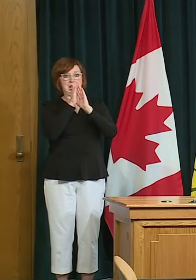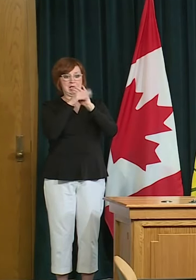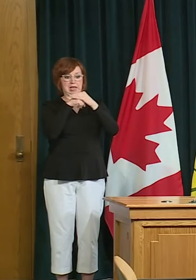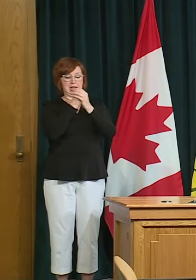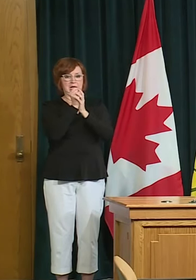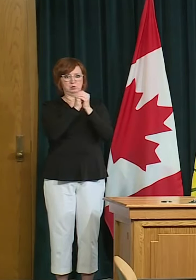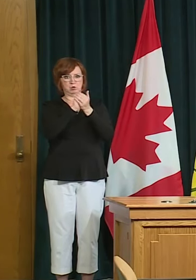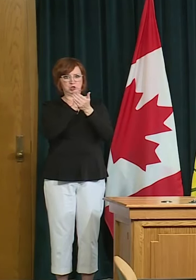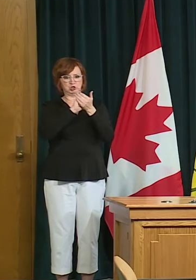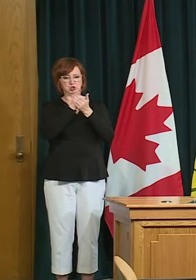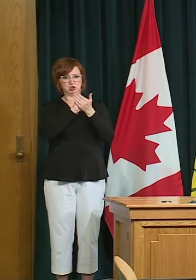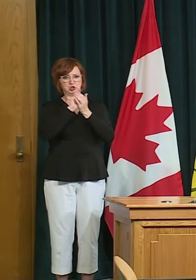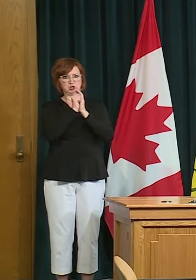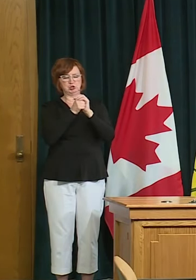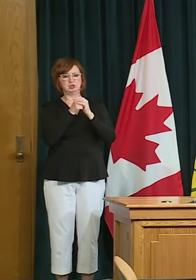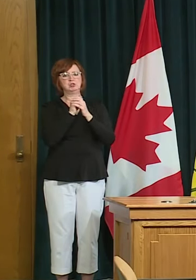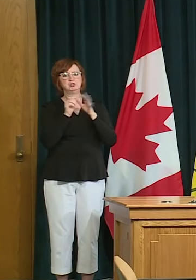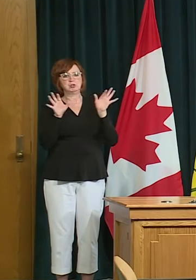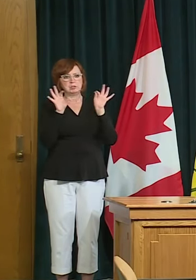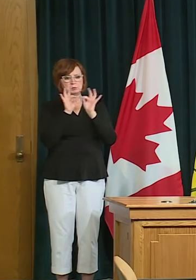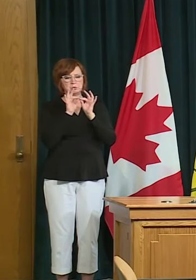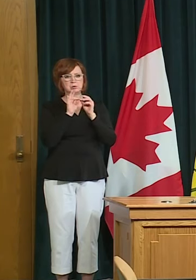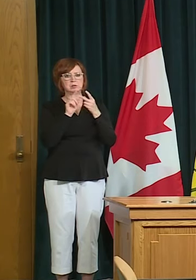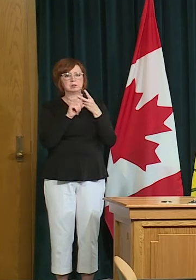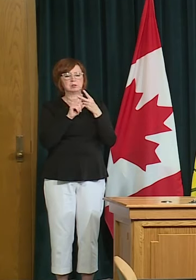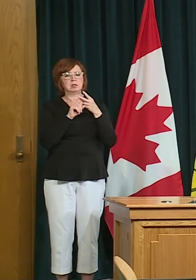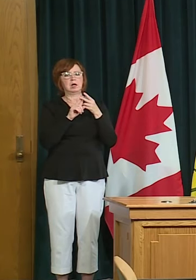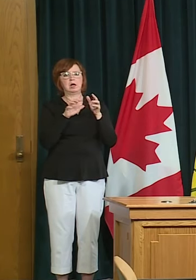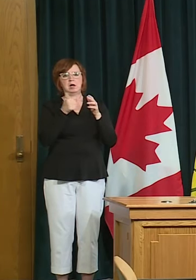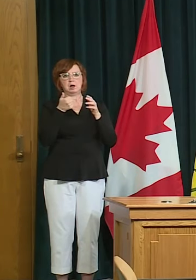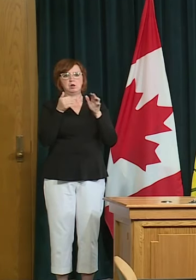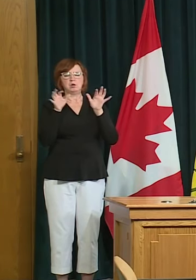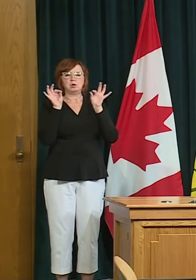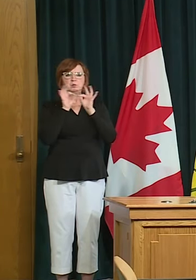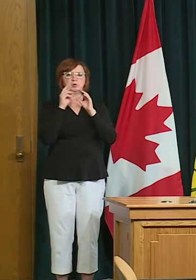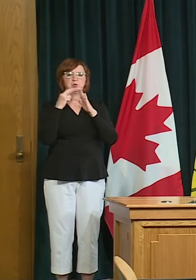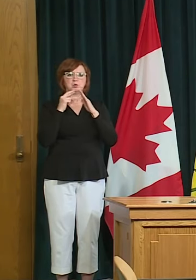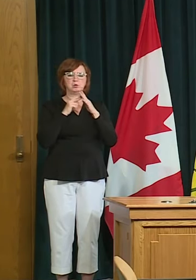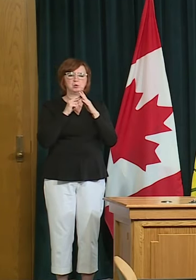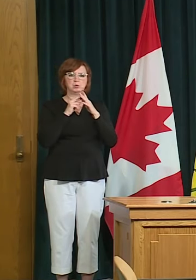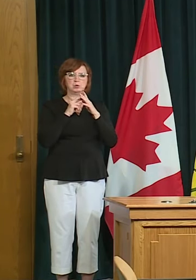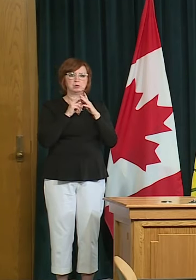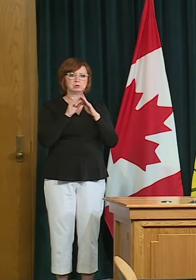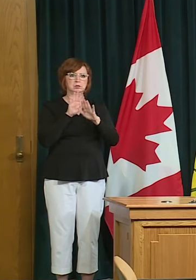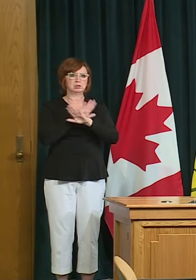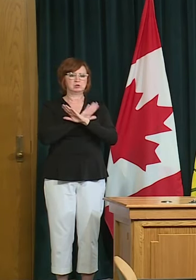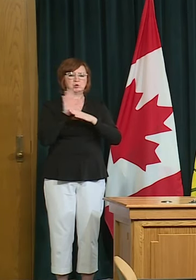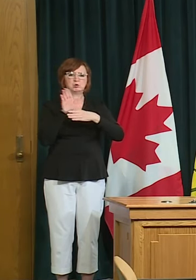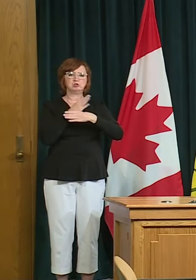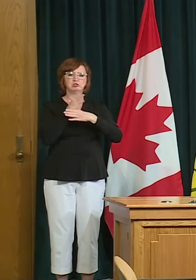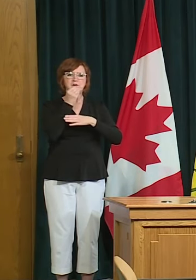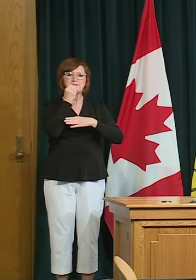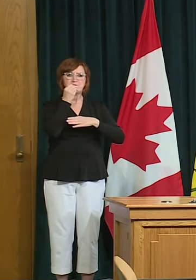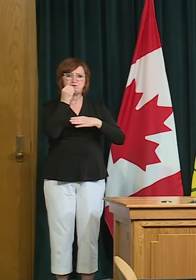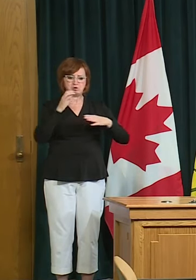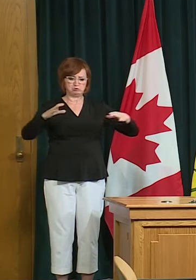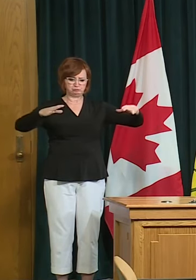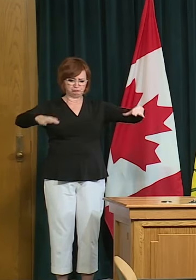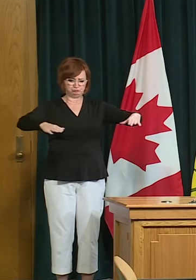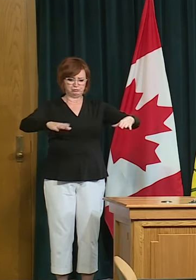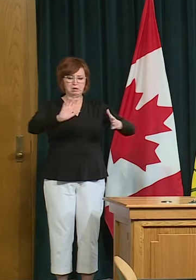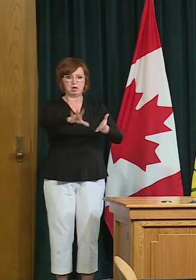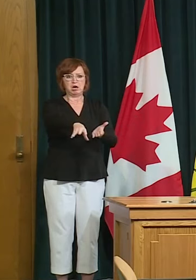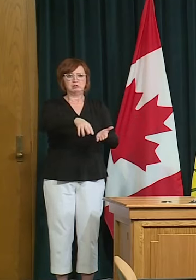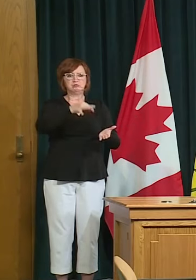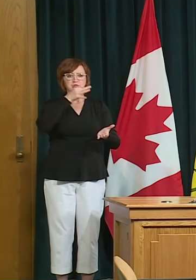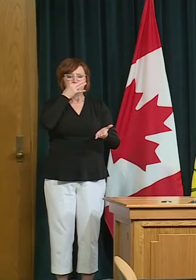behaving you know keeping physically distance not sharing snacks or other food items the things we take for granted with our second household which is our